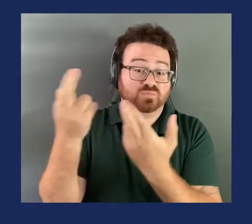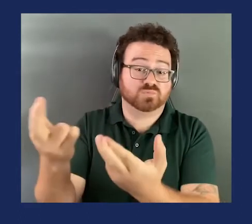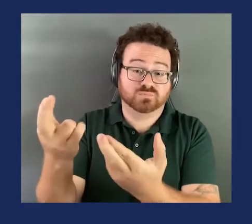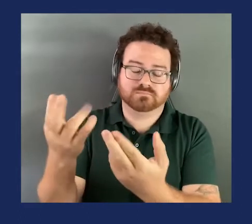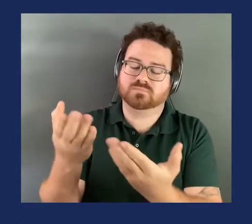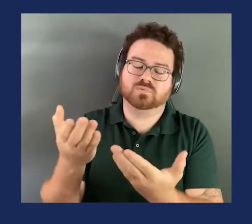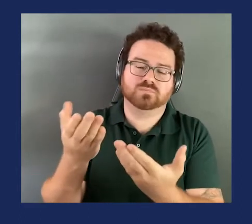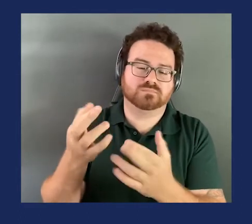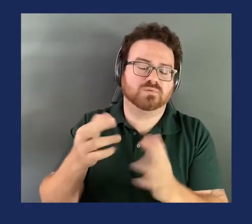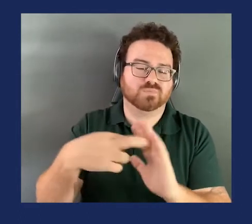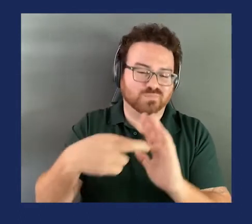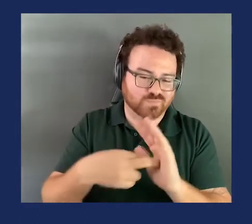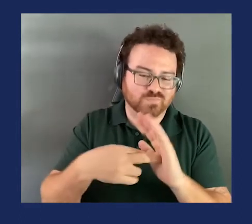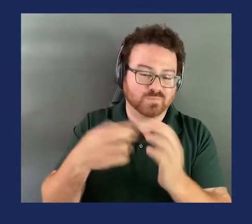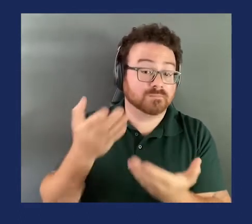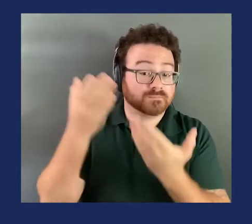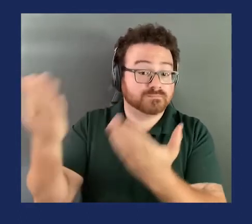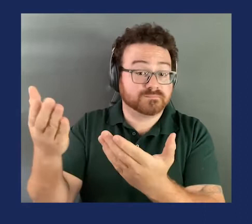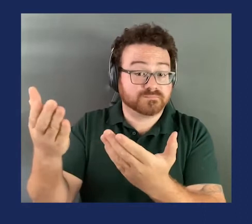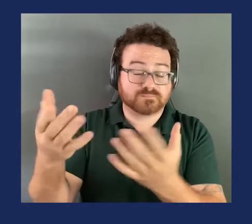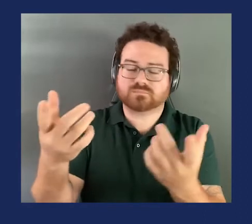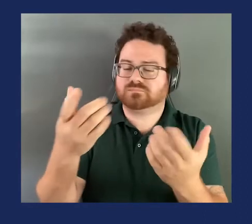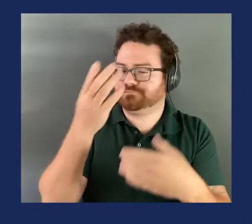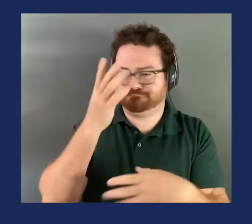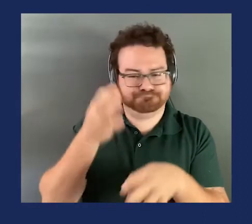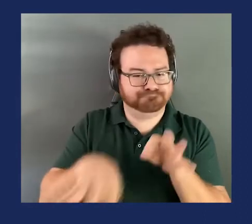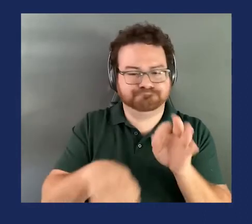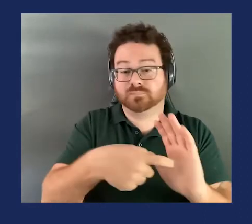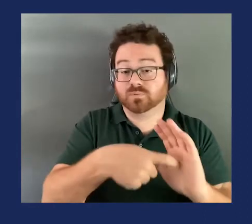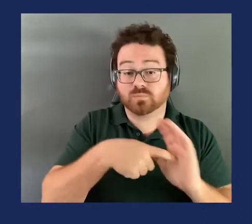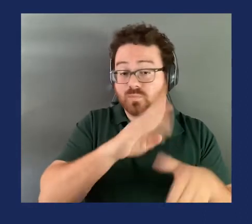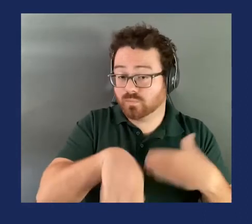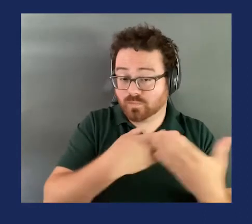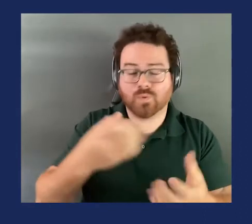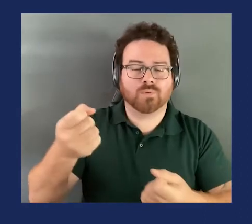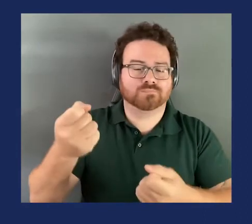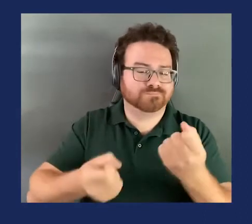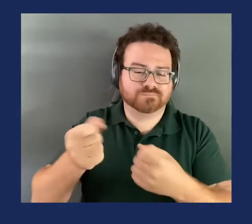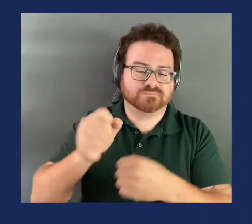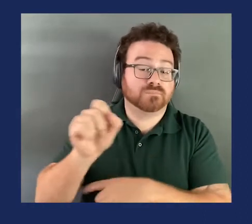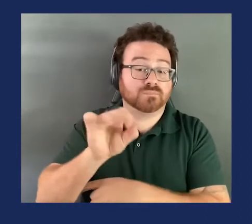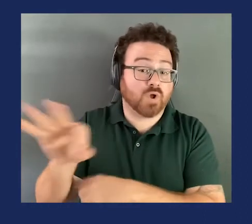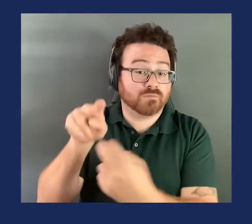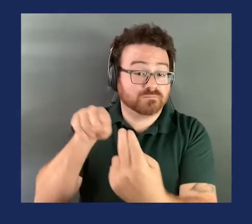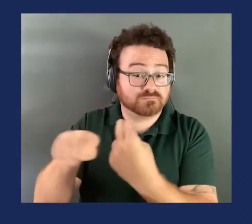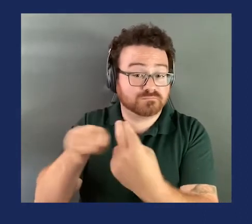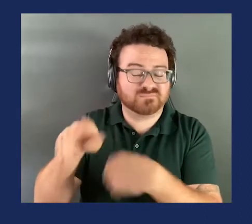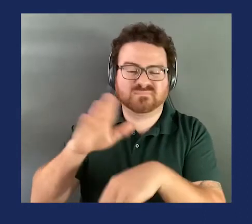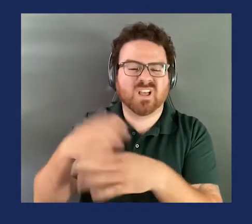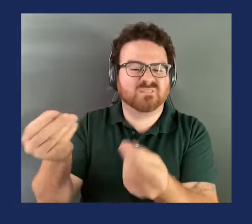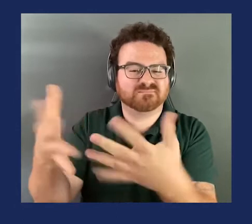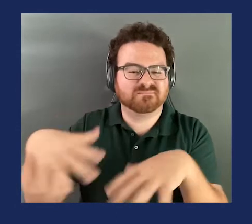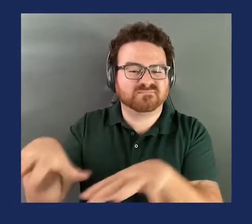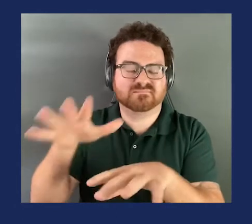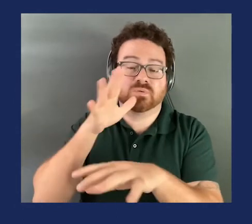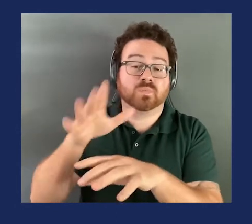off-highway vehicles and utility task vehicles be designed to prevent debris from penetrating the floorboards